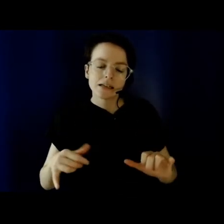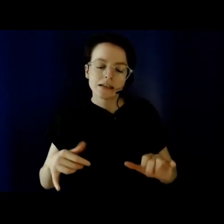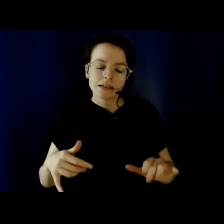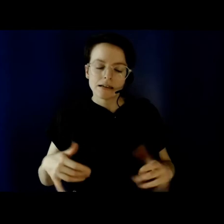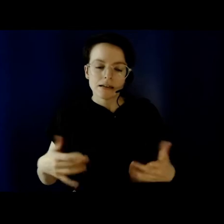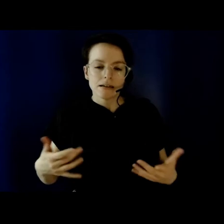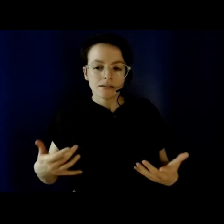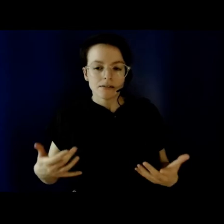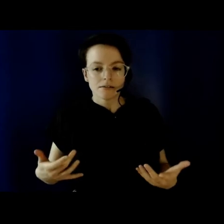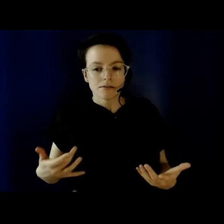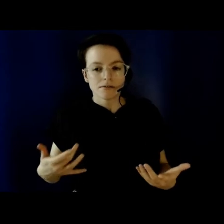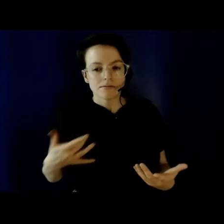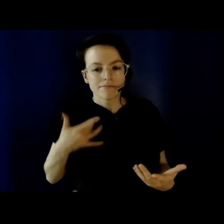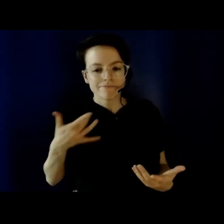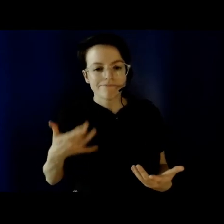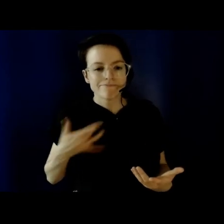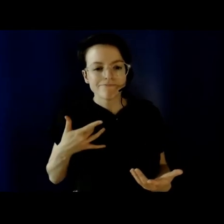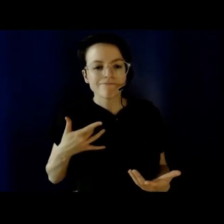loss.